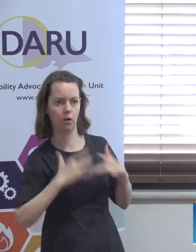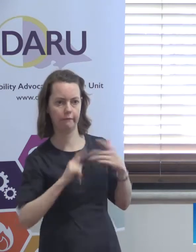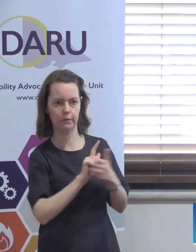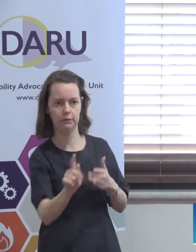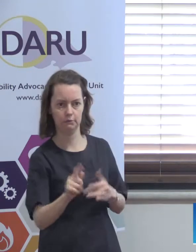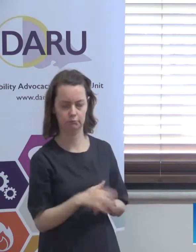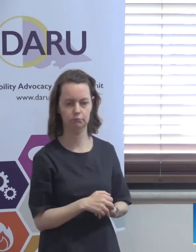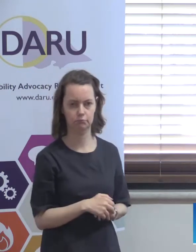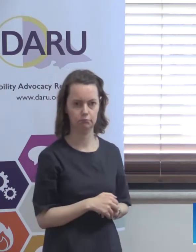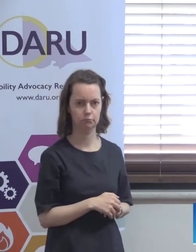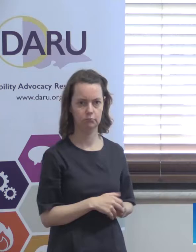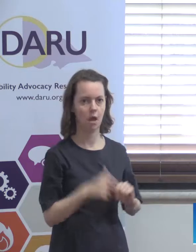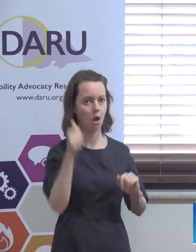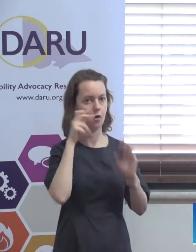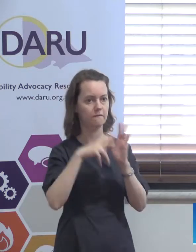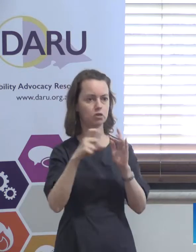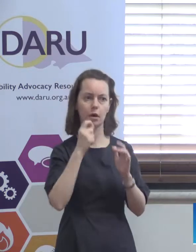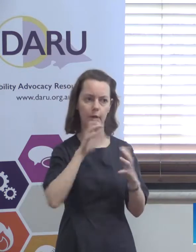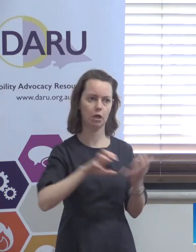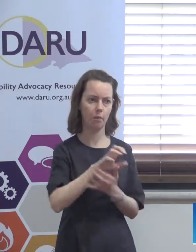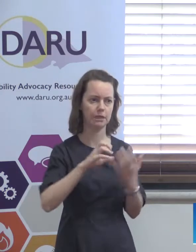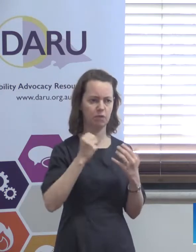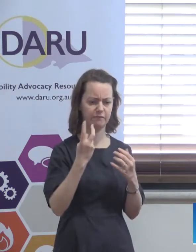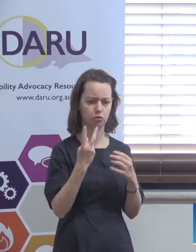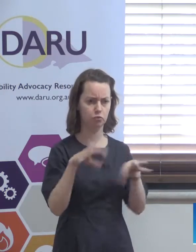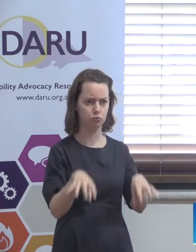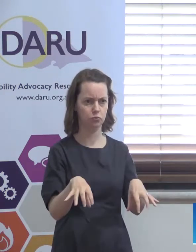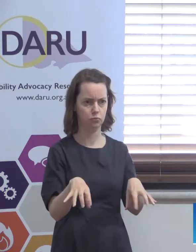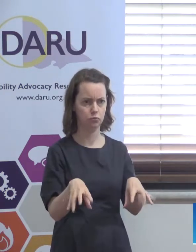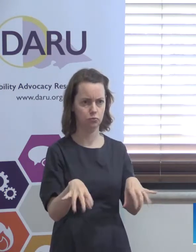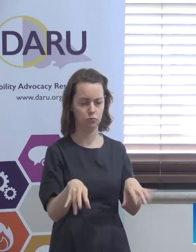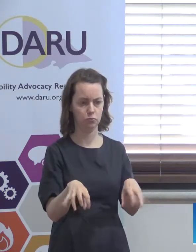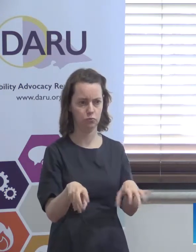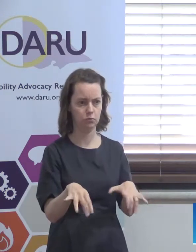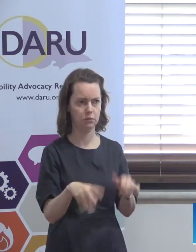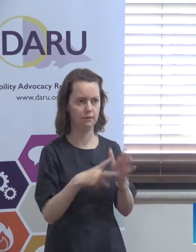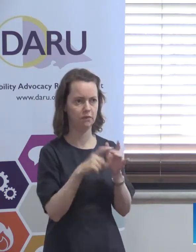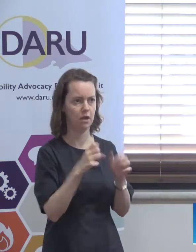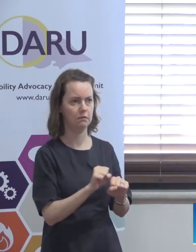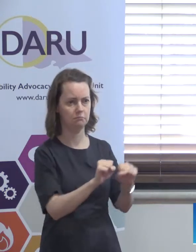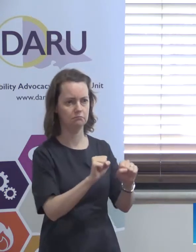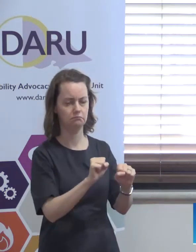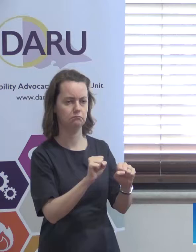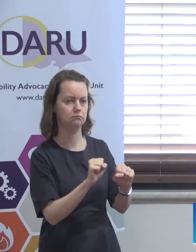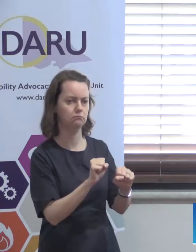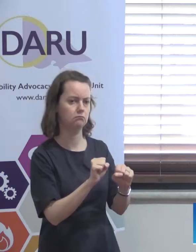and I am aware, as I said, in Victoria that it's a bit more complicated here because the Victorian government's doing its own,